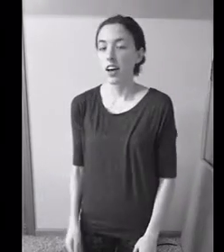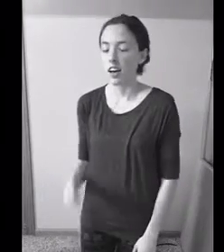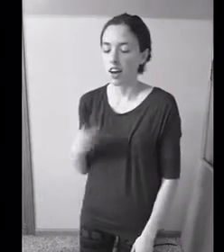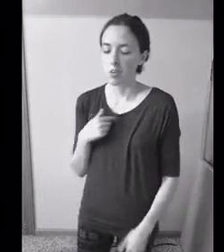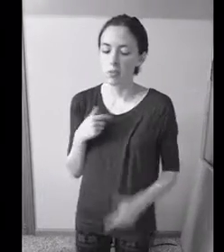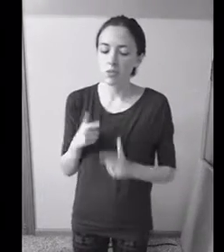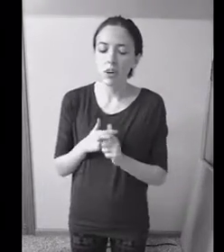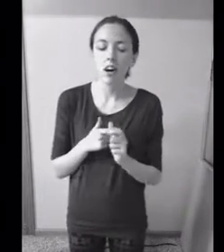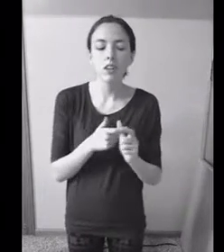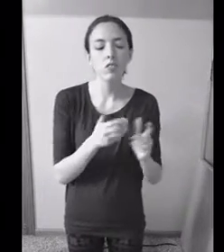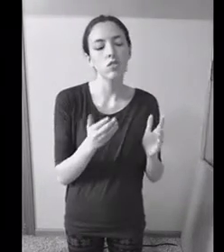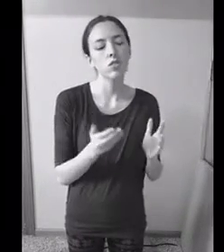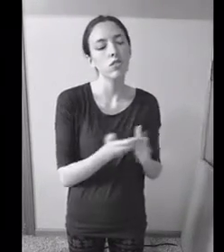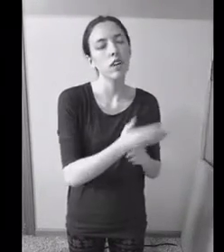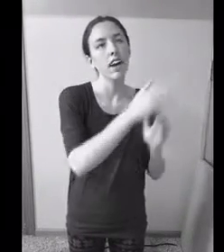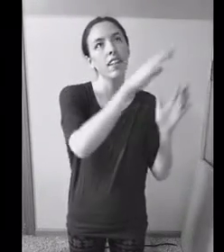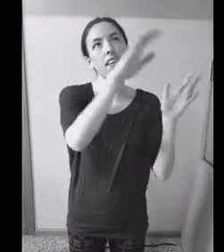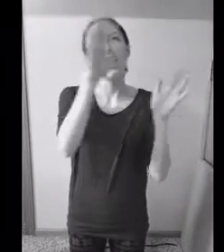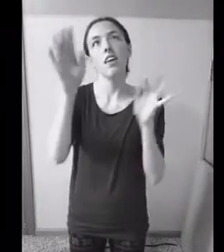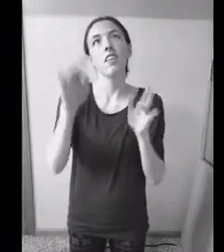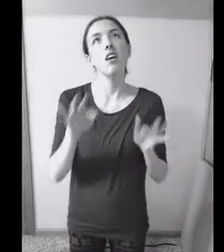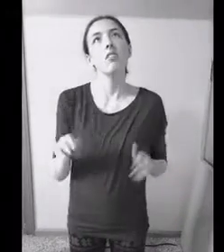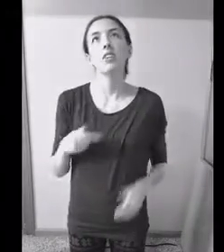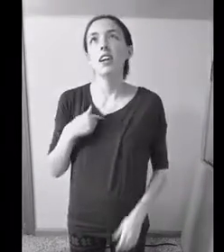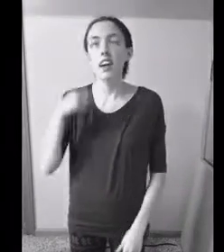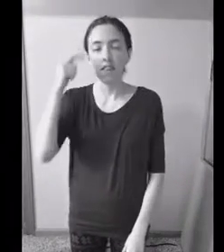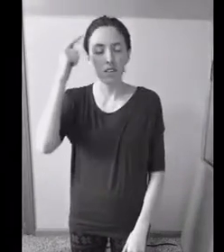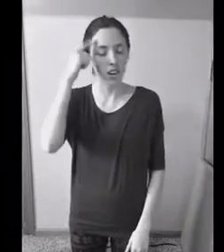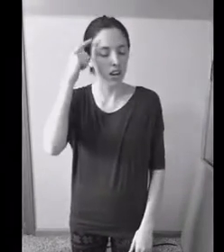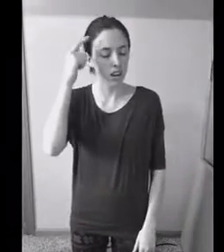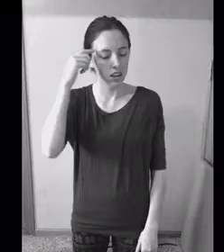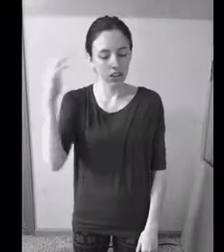I've been running through rain that I thought would never end